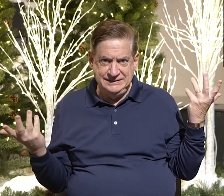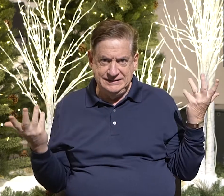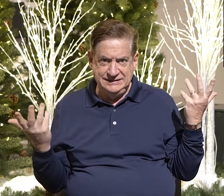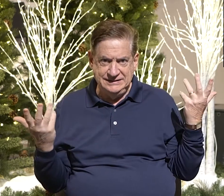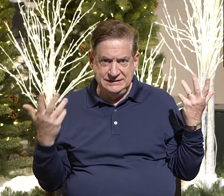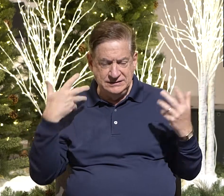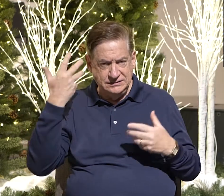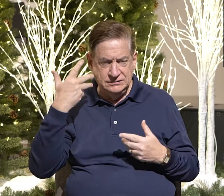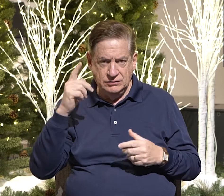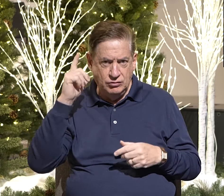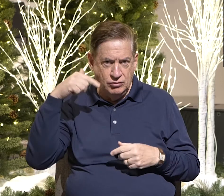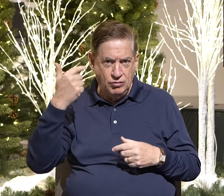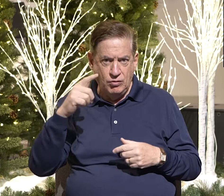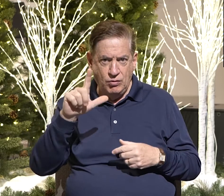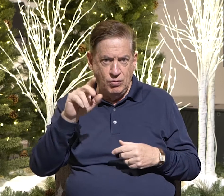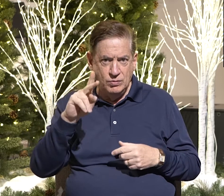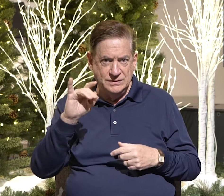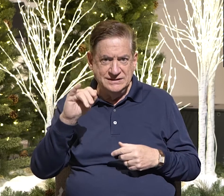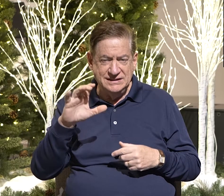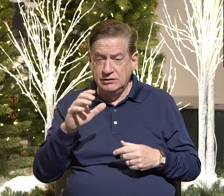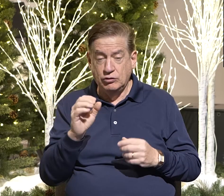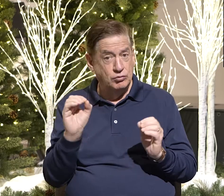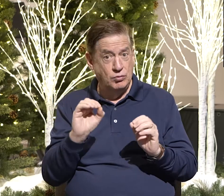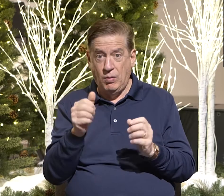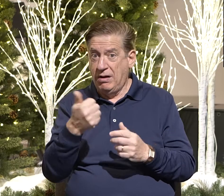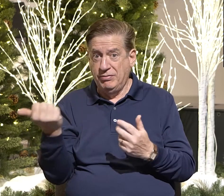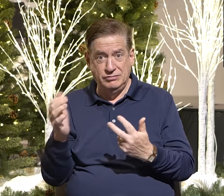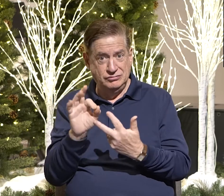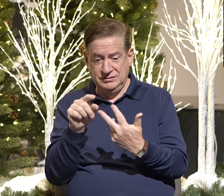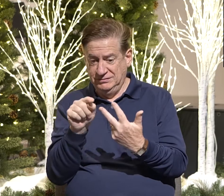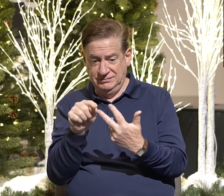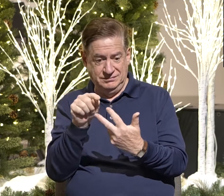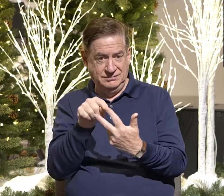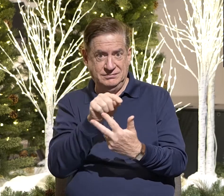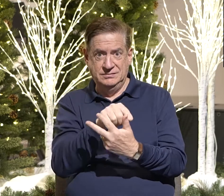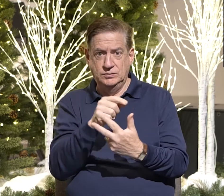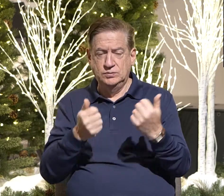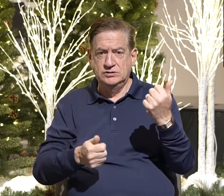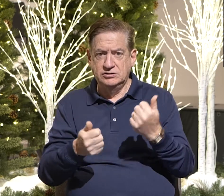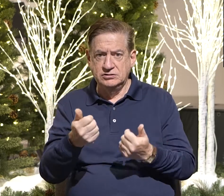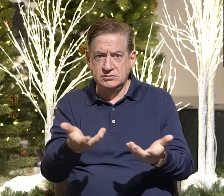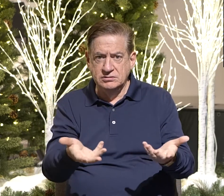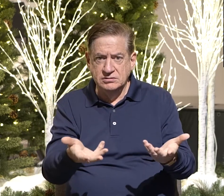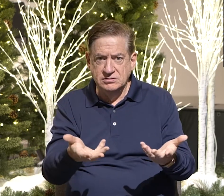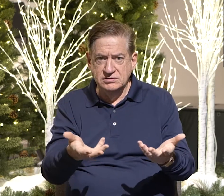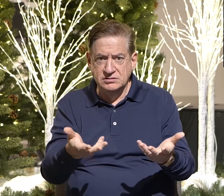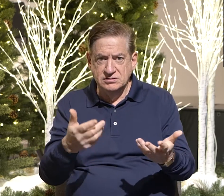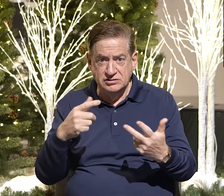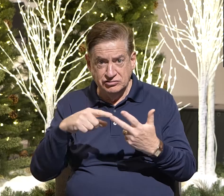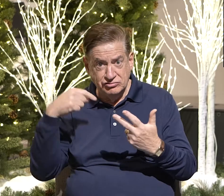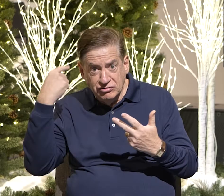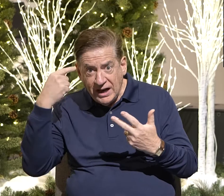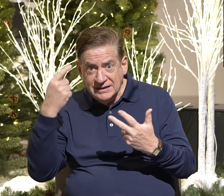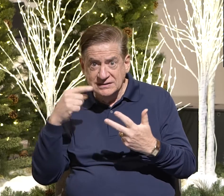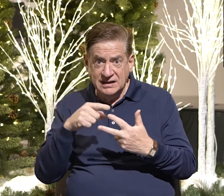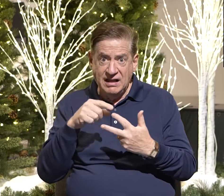And there's no other choice in there. Let go backwards. He's a lunatic, liar, or he is actually the Lord.